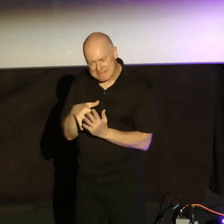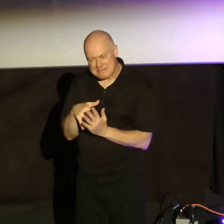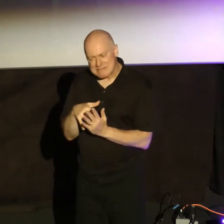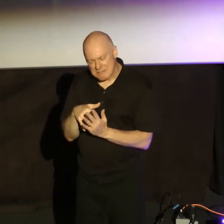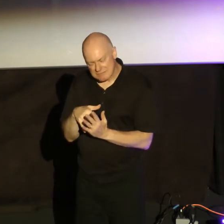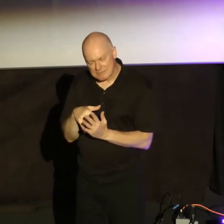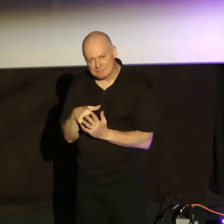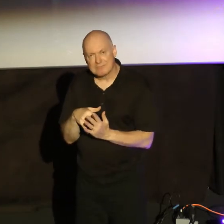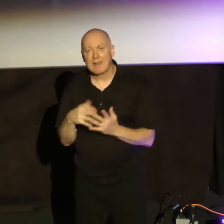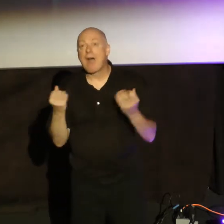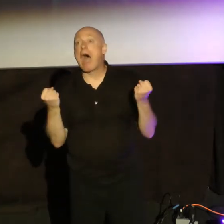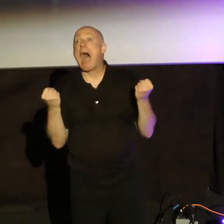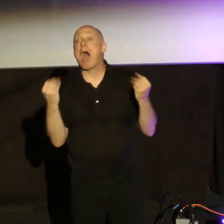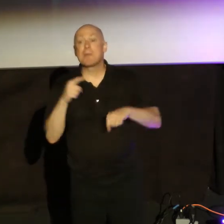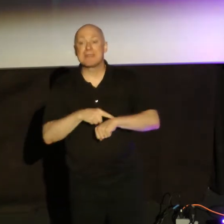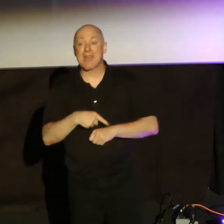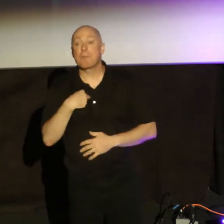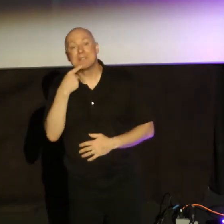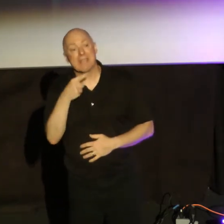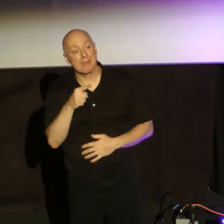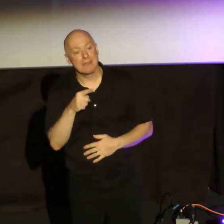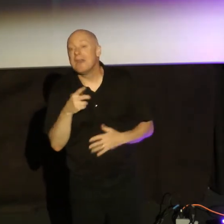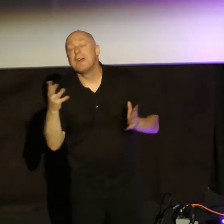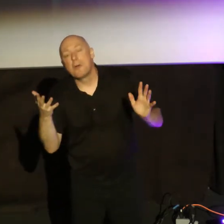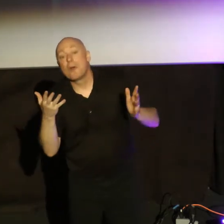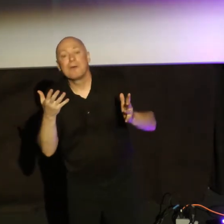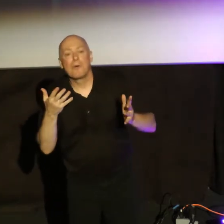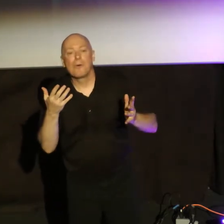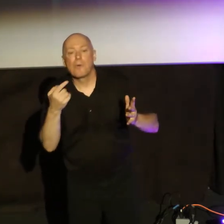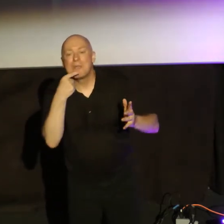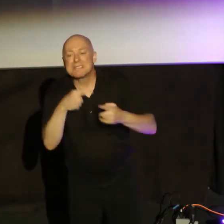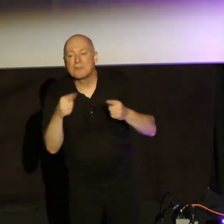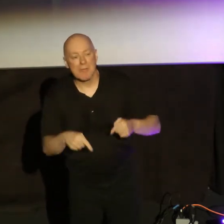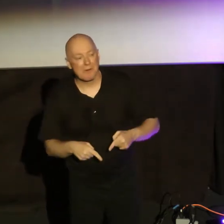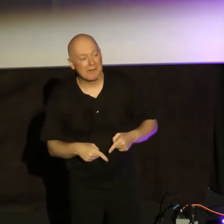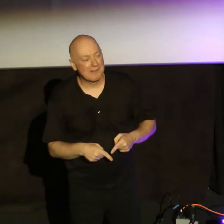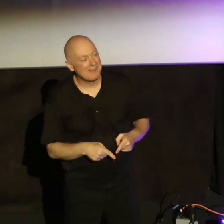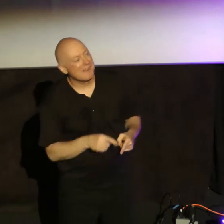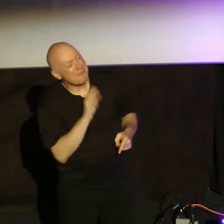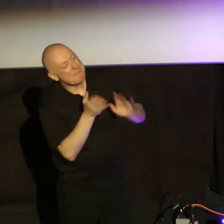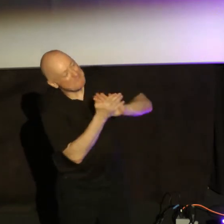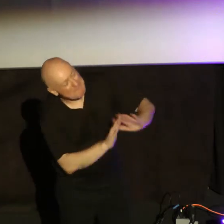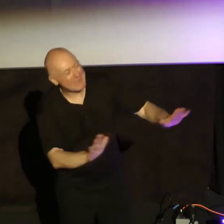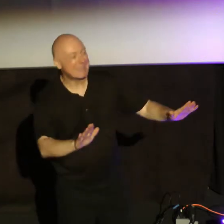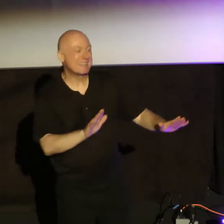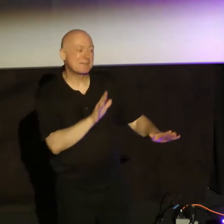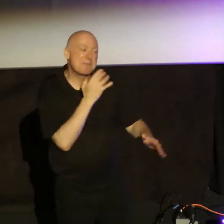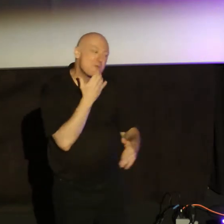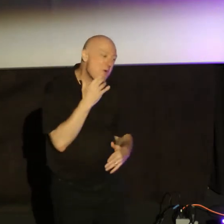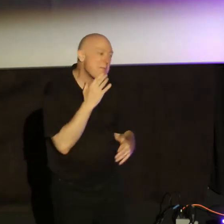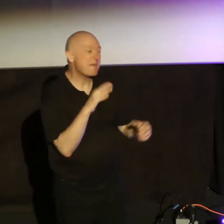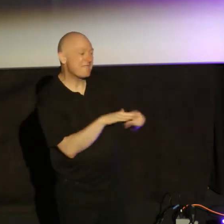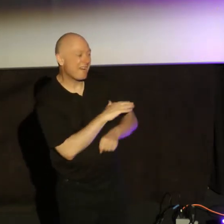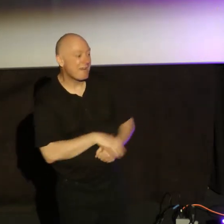How many times have we said to people, maybe not these exact words, be at peace, be warm and filled. But how many times have we said, you know what, I'll pray for you.